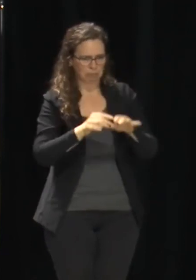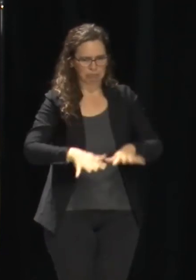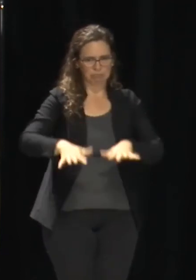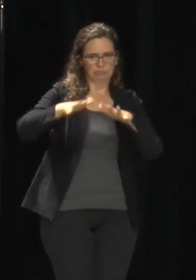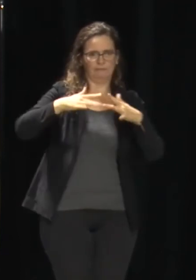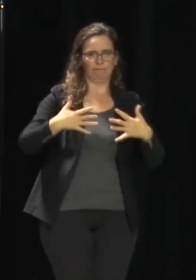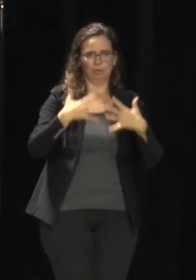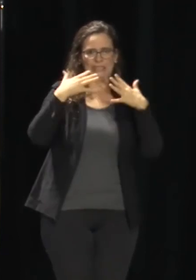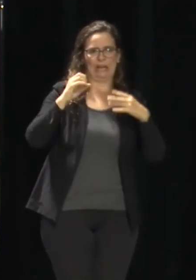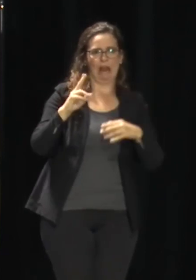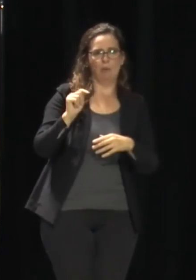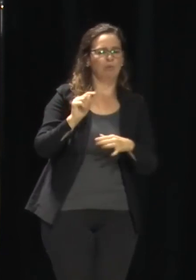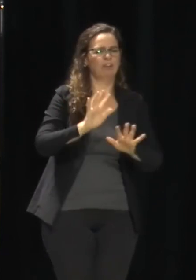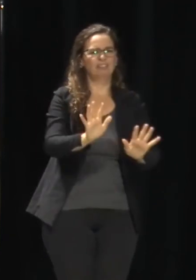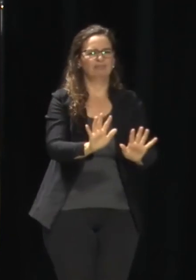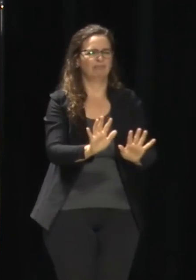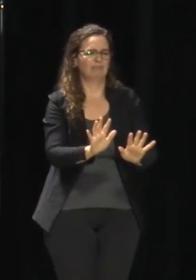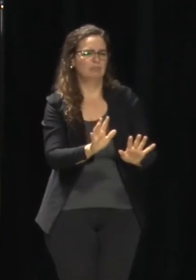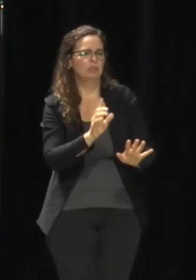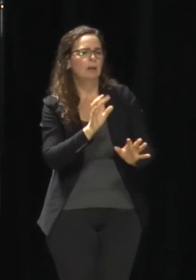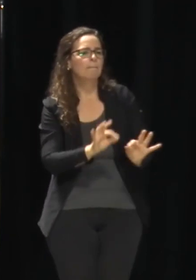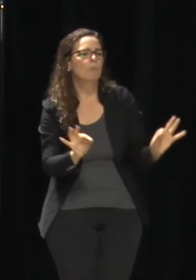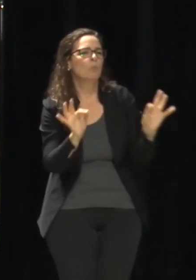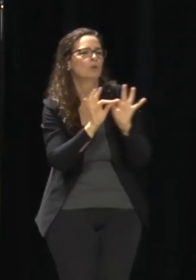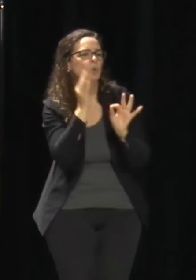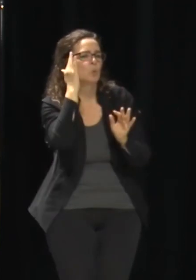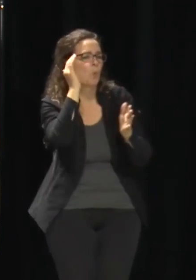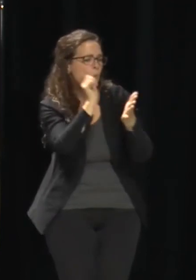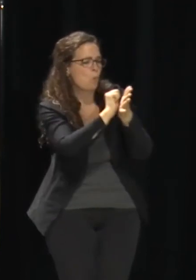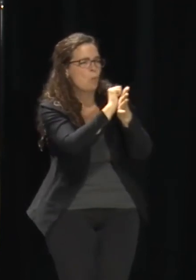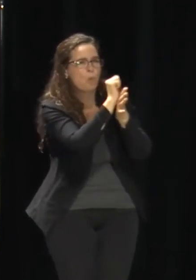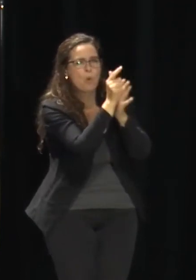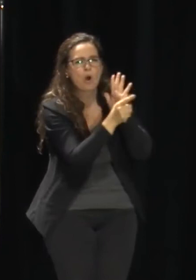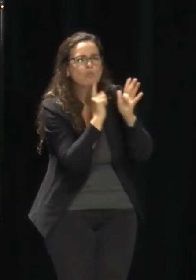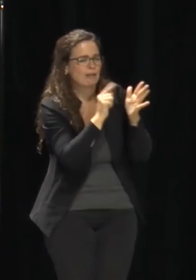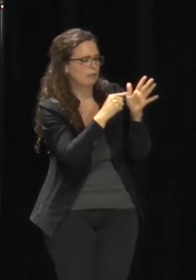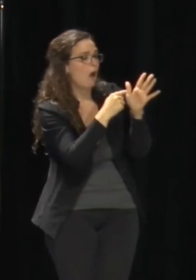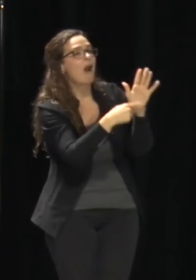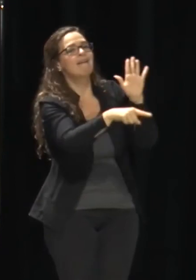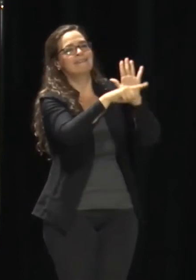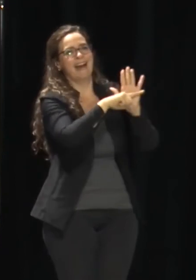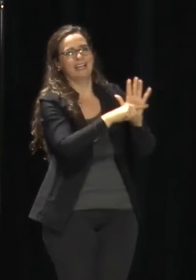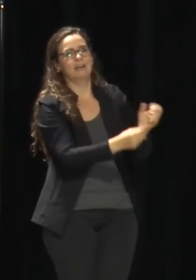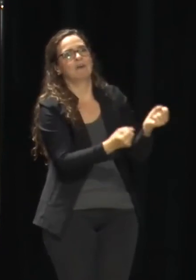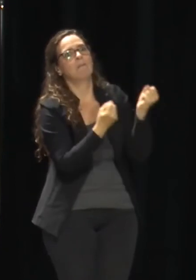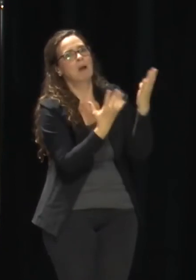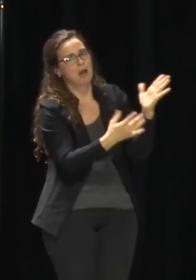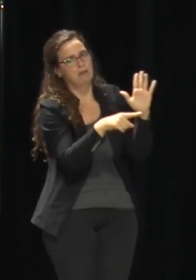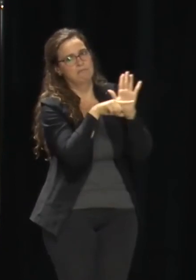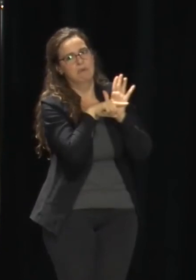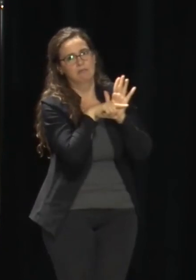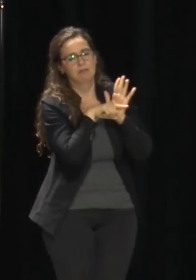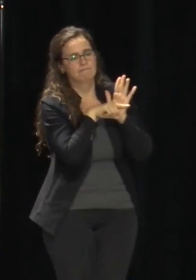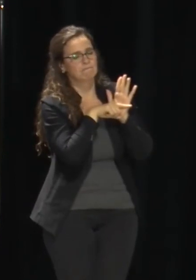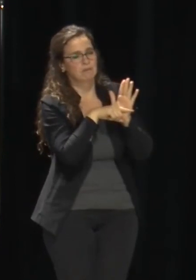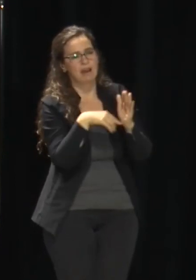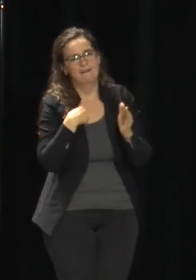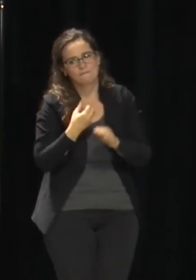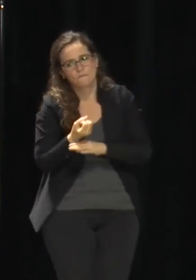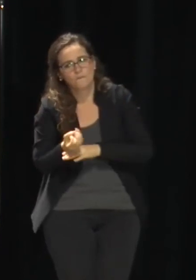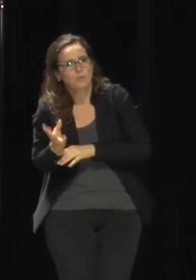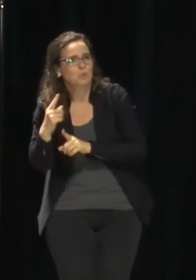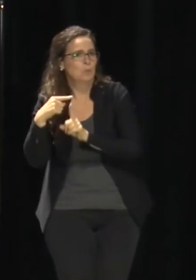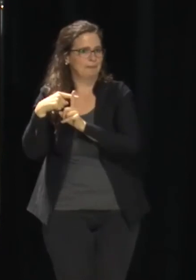it's important that they see all the numbers and have all of them, not just some of them, right? And so